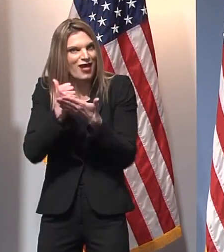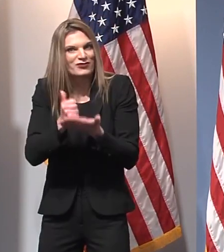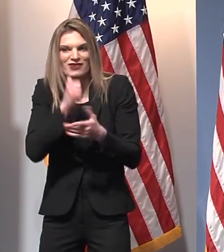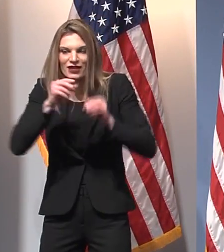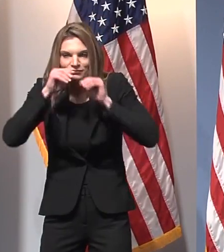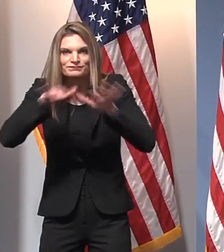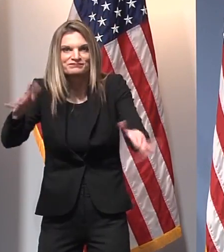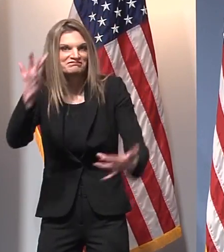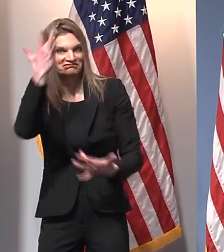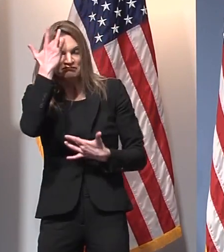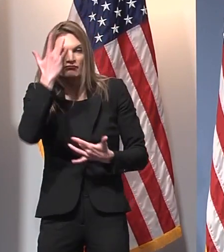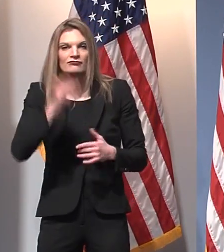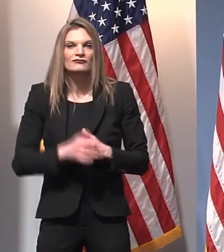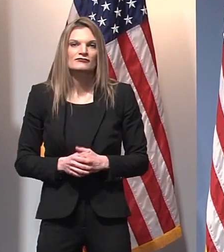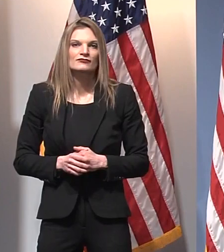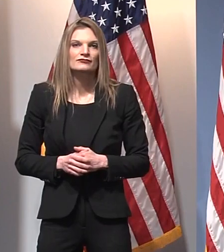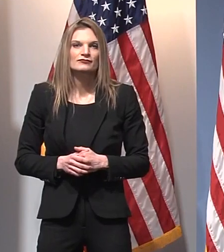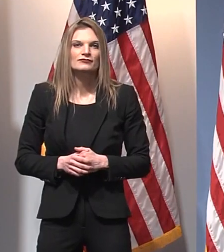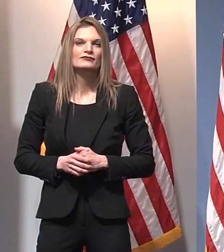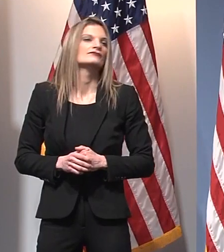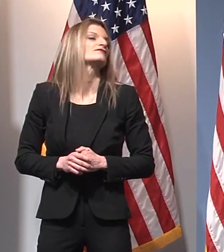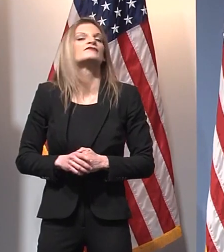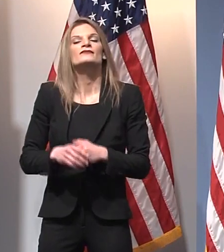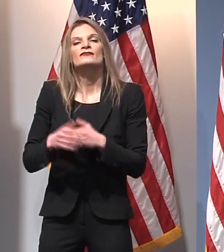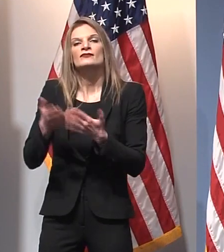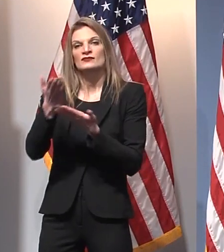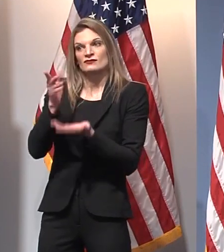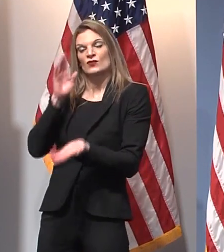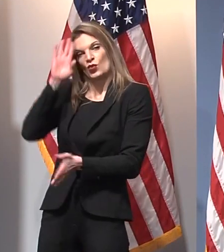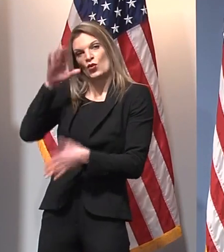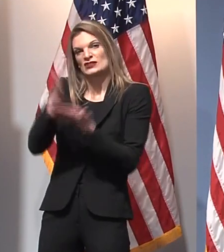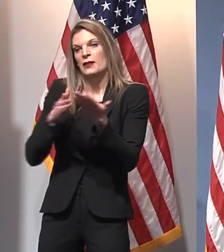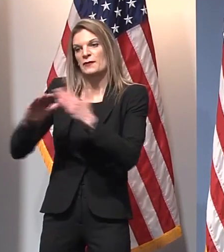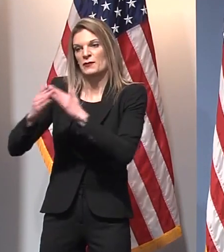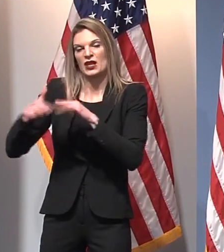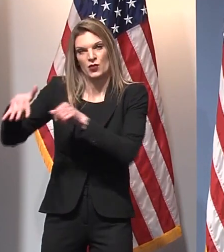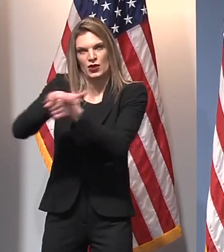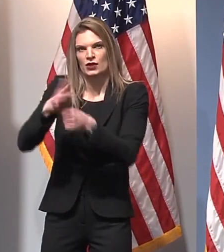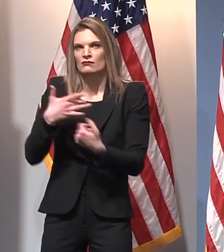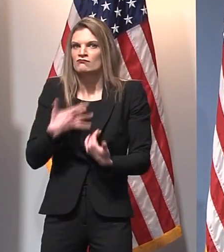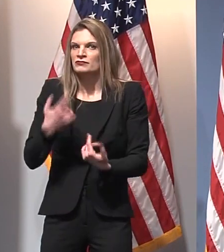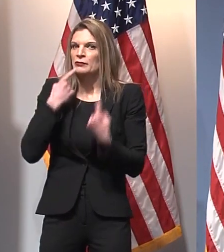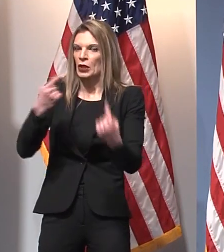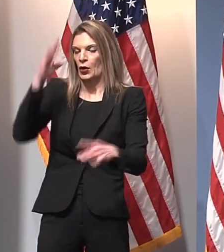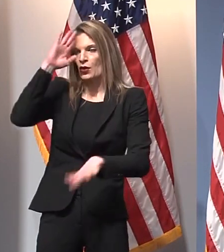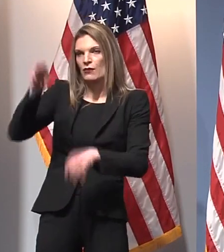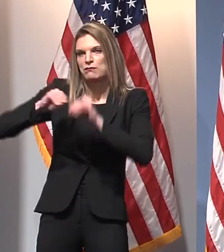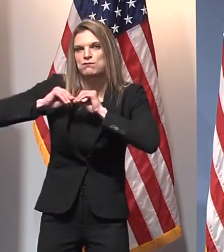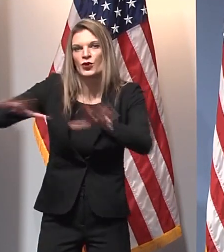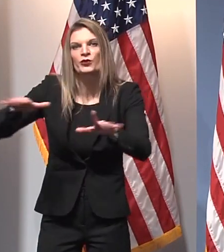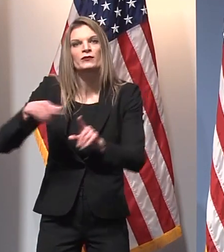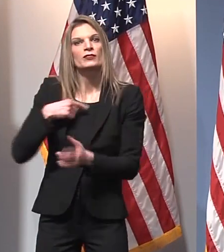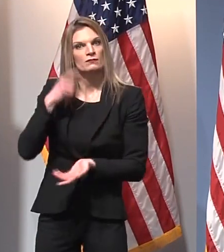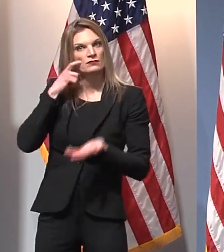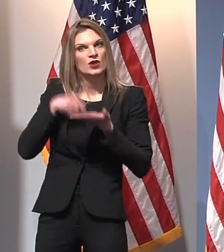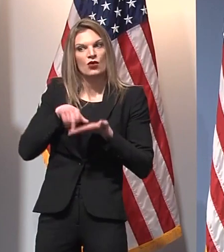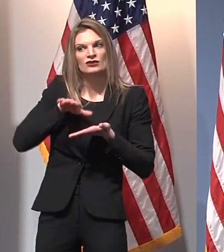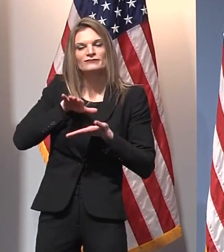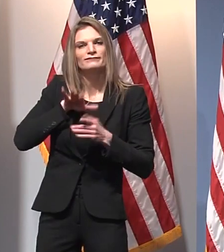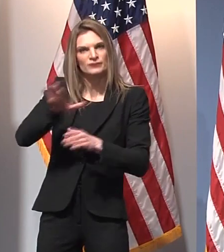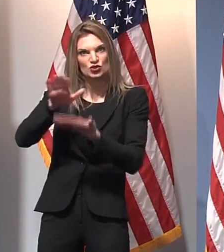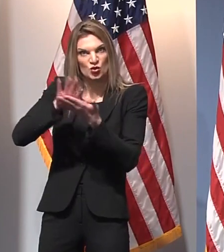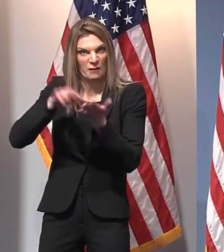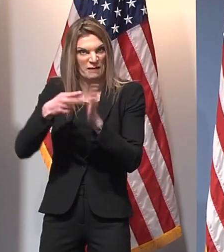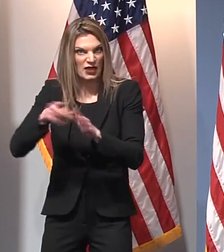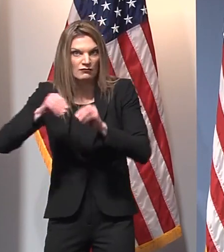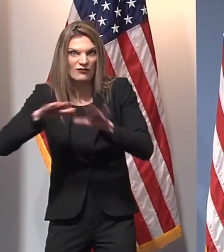And this occurred even in settings of relatively high community spread. Quite simply, schools do not appear to be super-spreader environments.